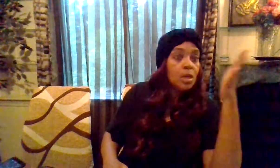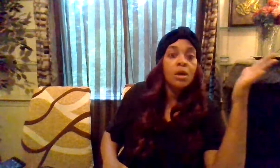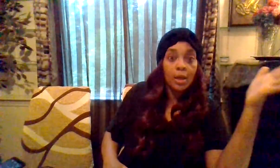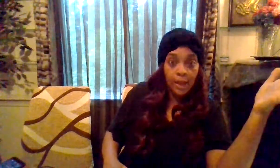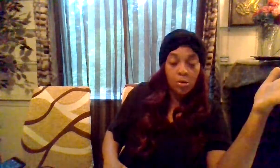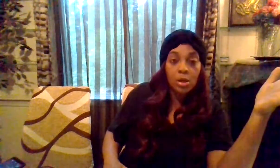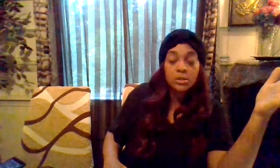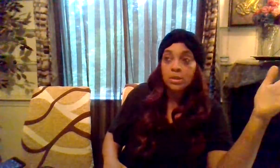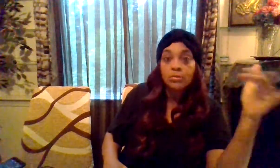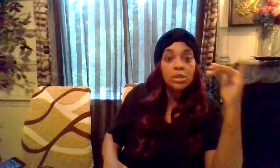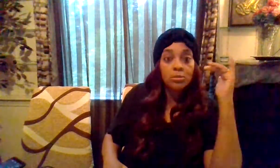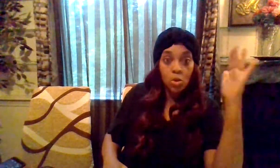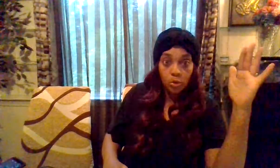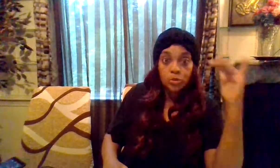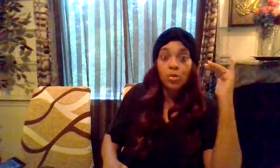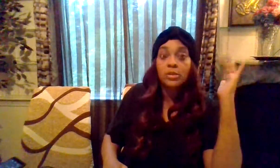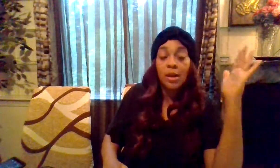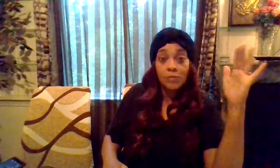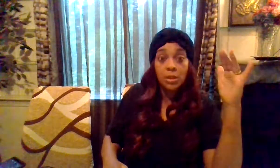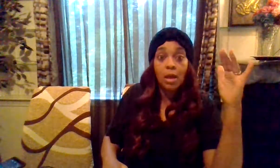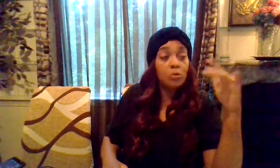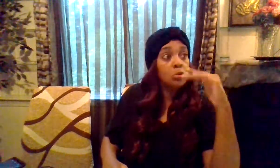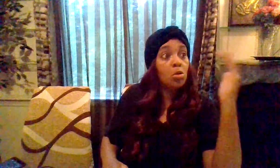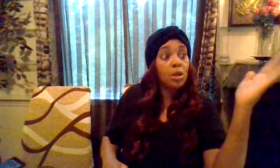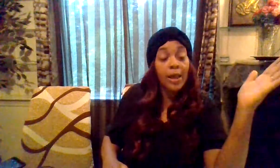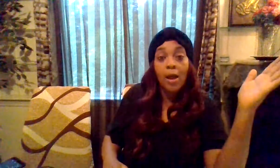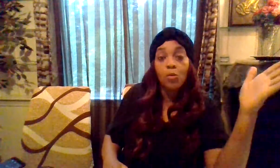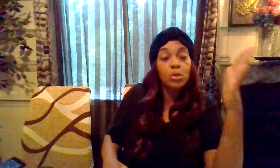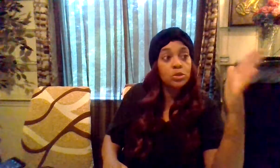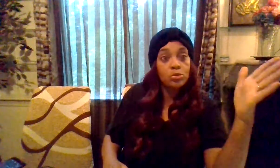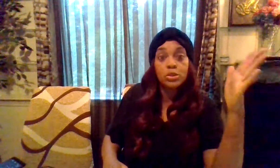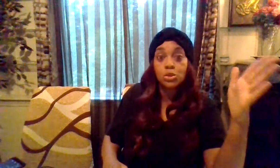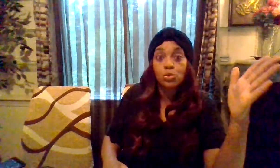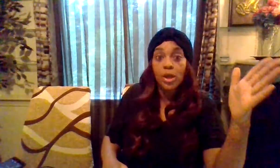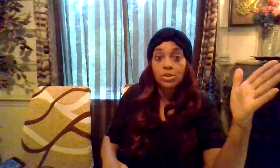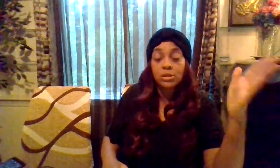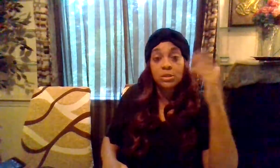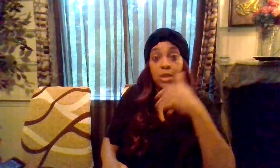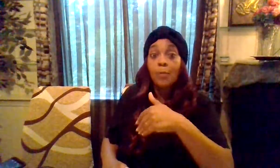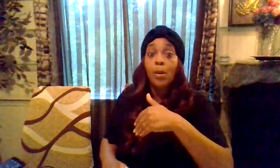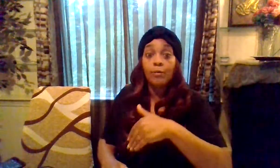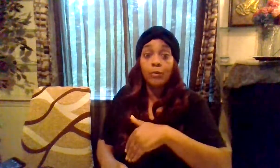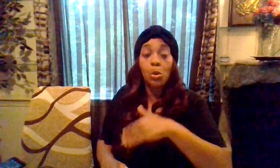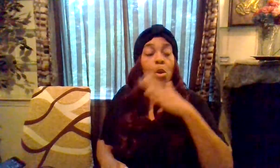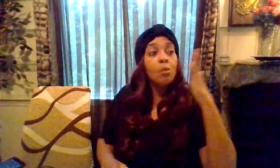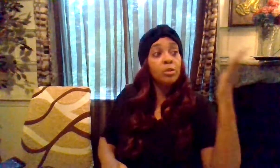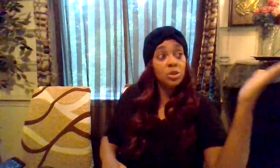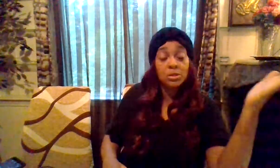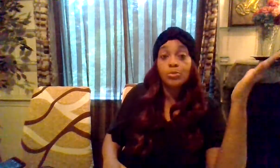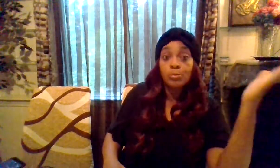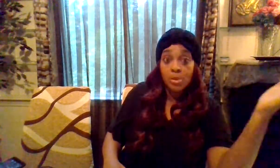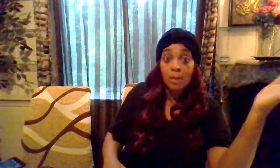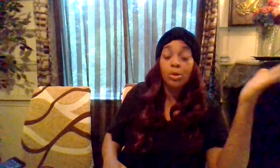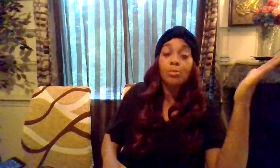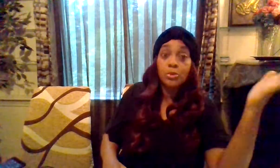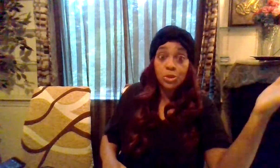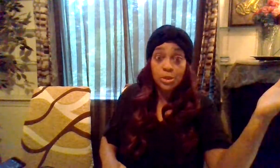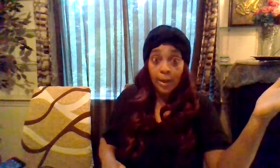allowing ourselves to keep going towards every level don't allow certain situations to stop our flow but just be able to appreciate